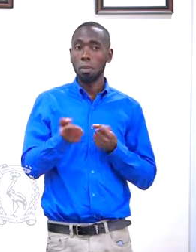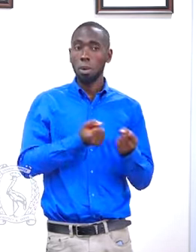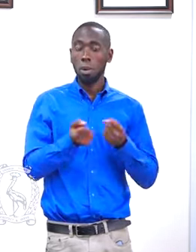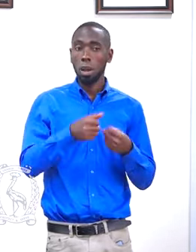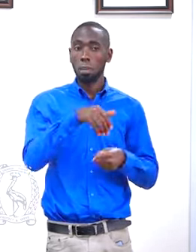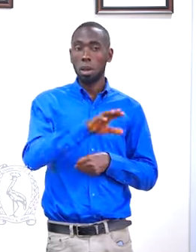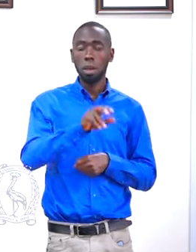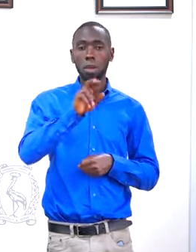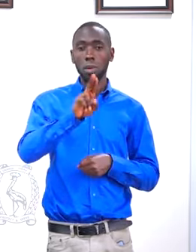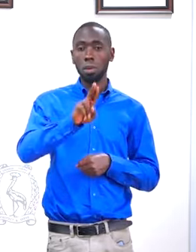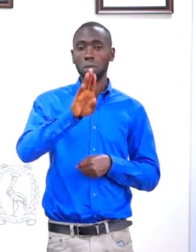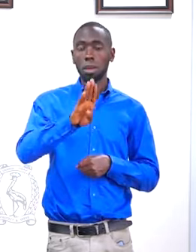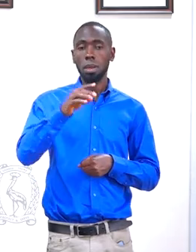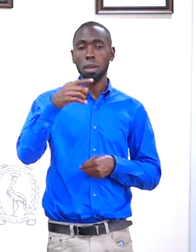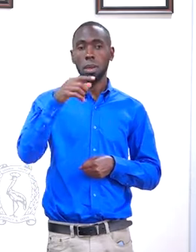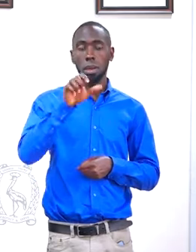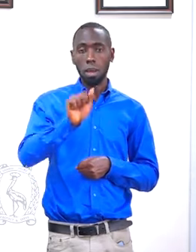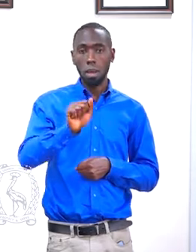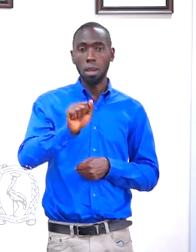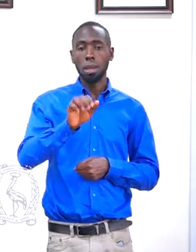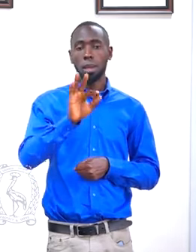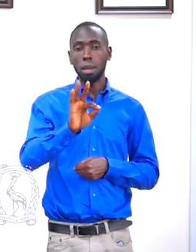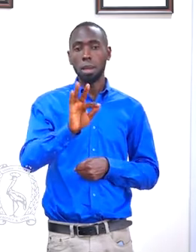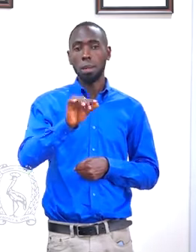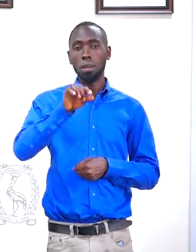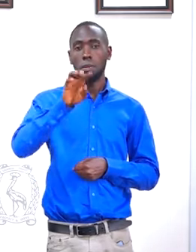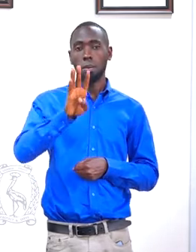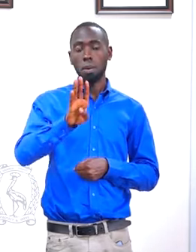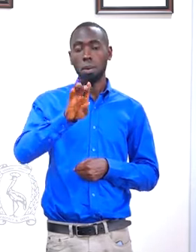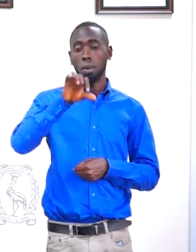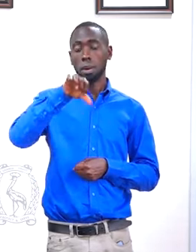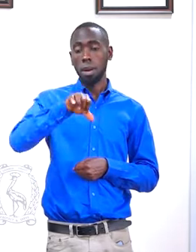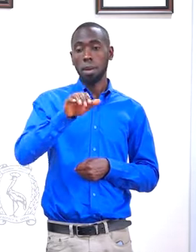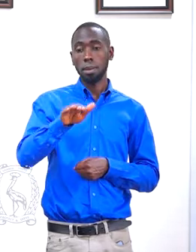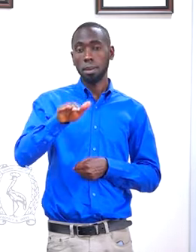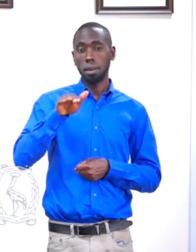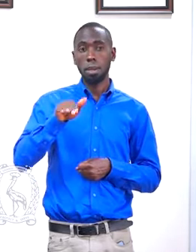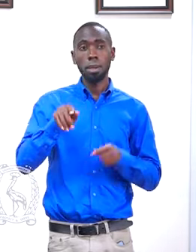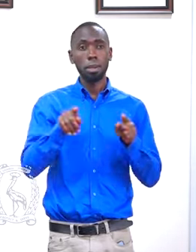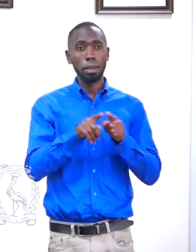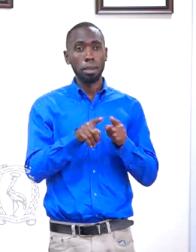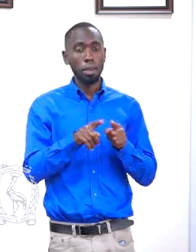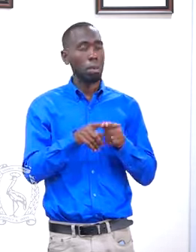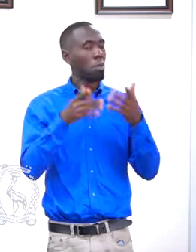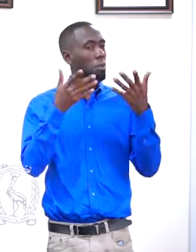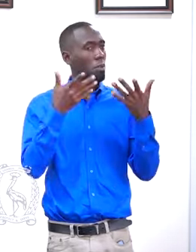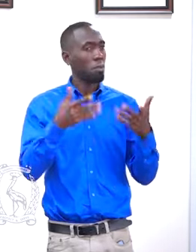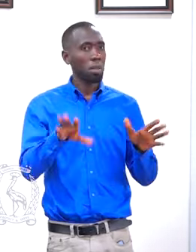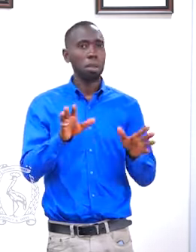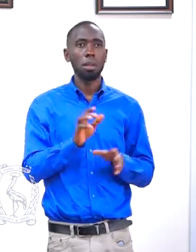UBA 349Z. The samples matched, eh,